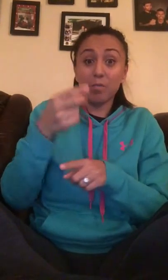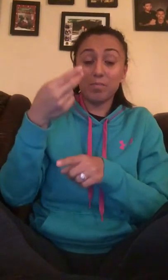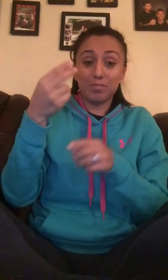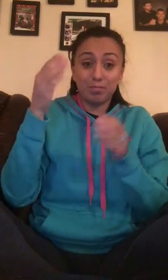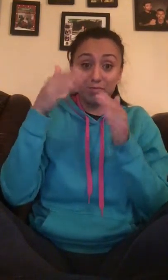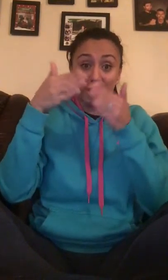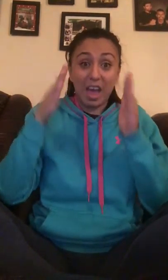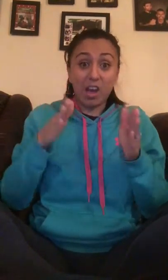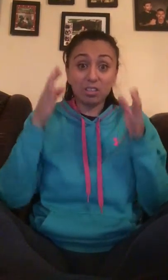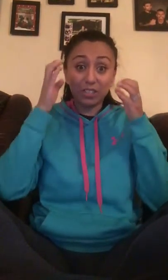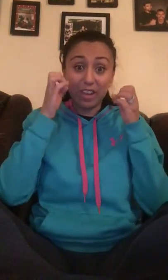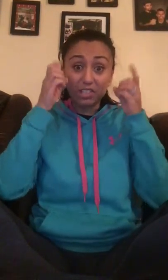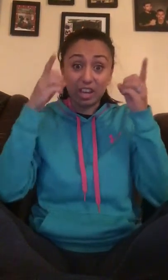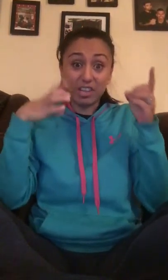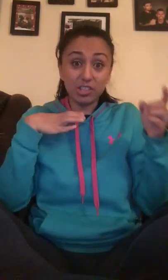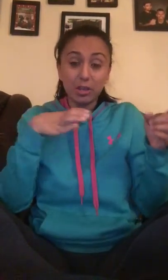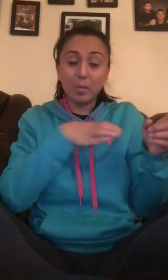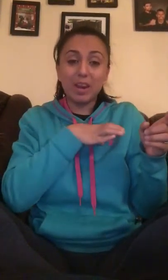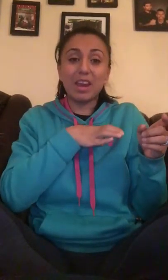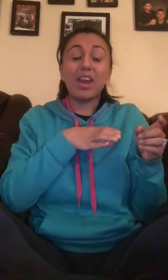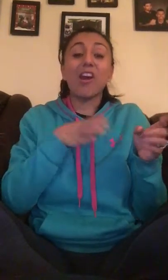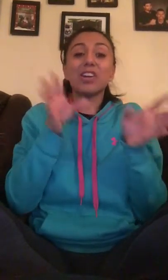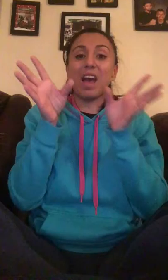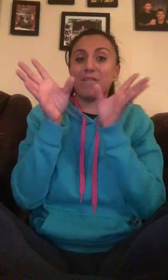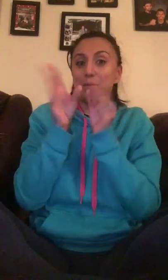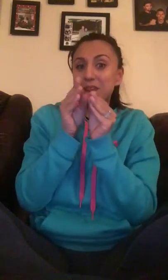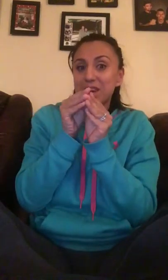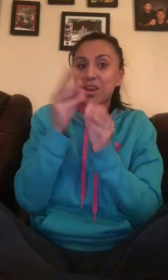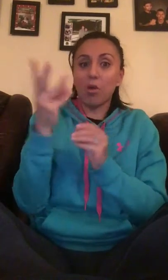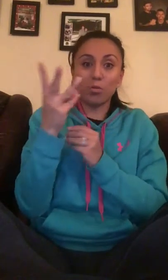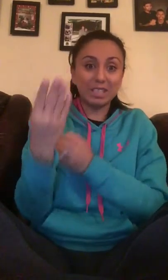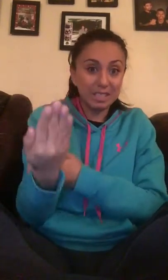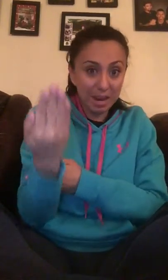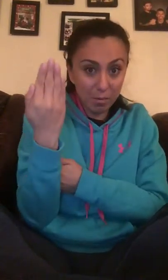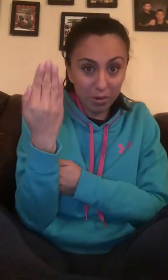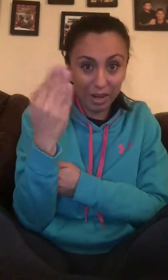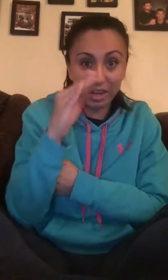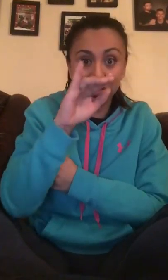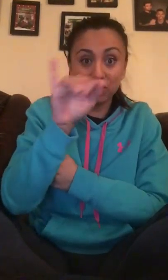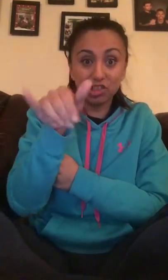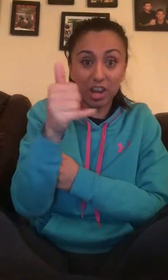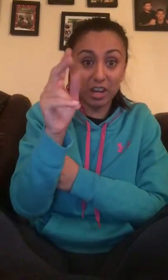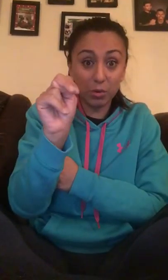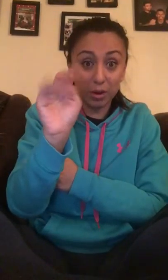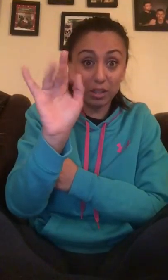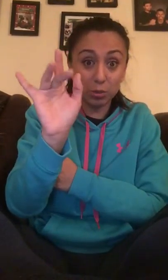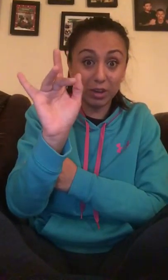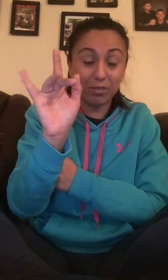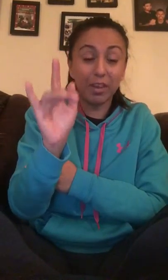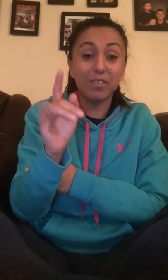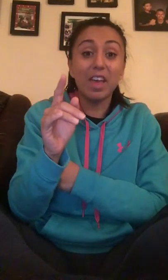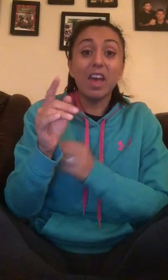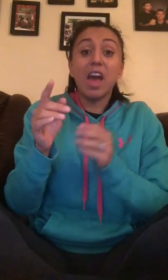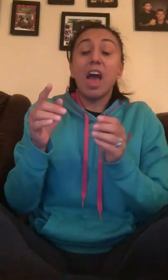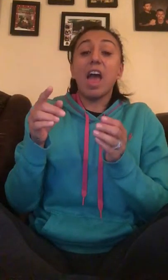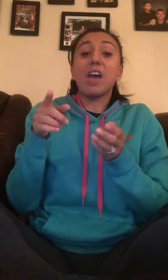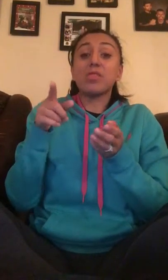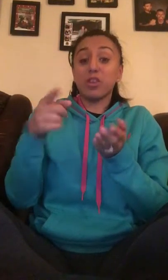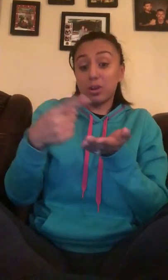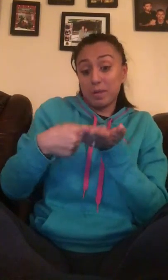the House of Education Committee are going to have a meeting on Wednesday morning, January 25th, and they're going to